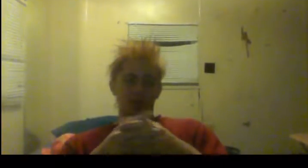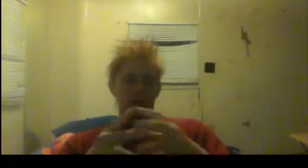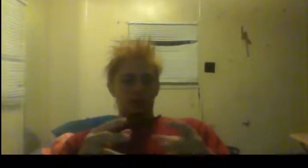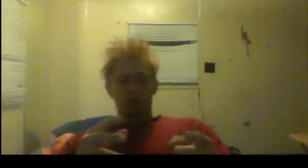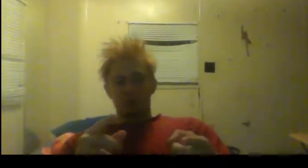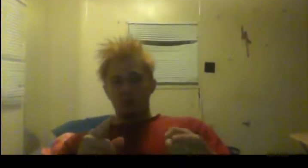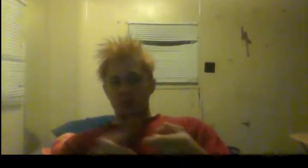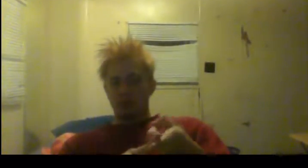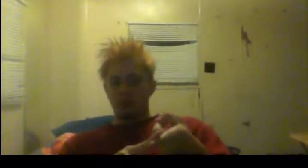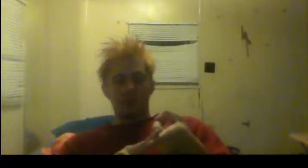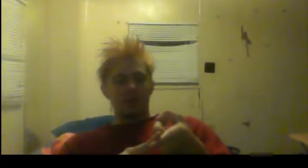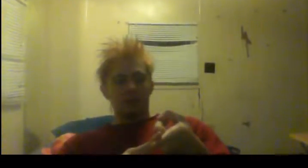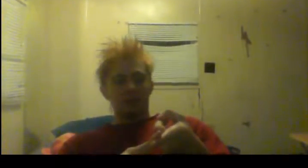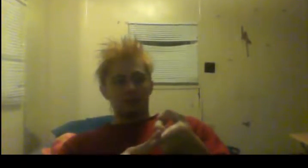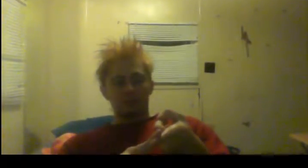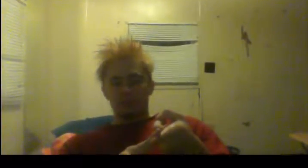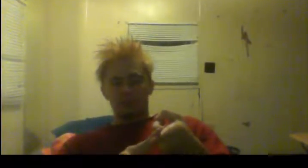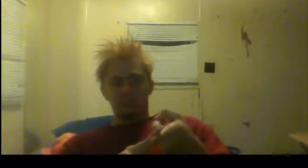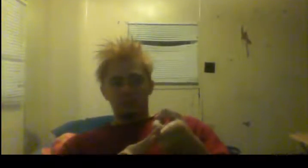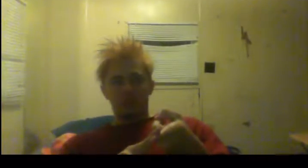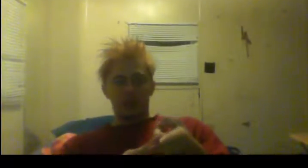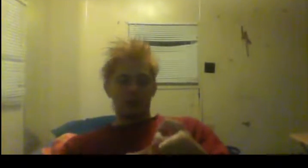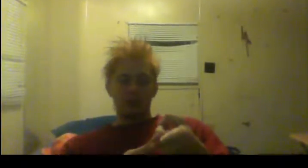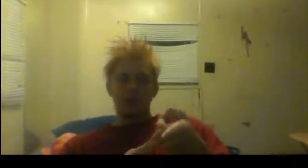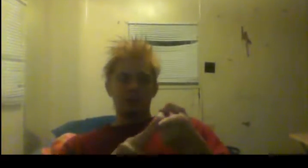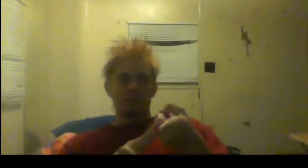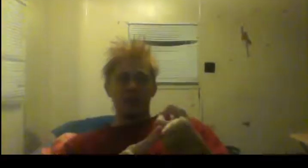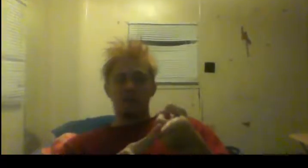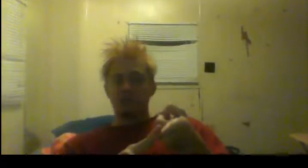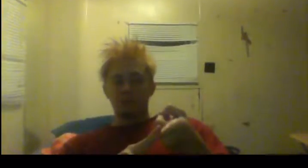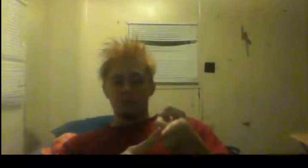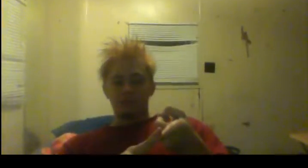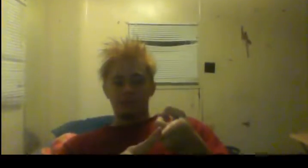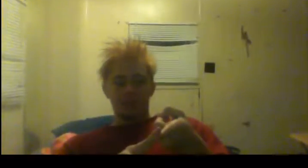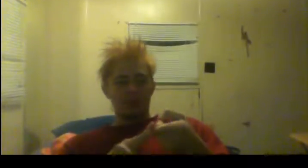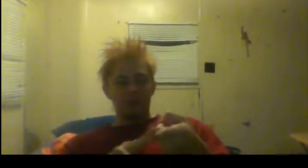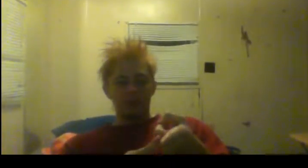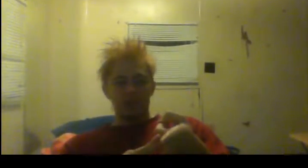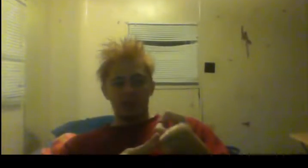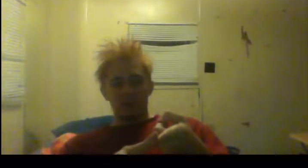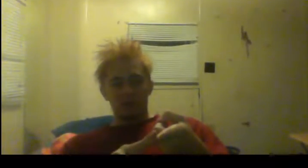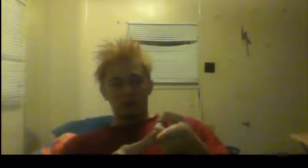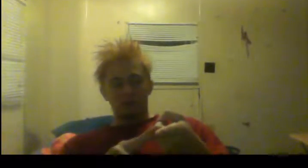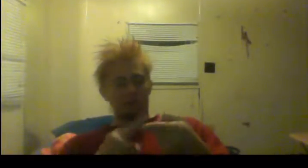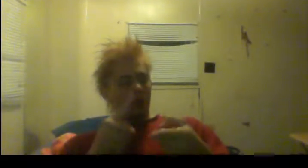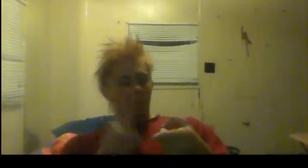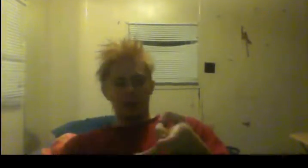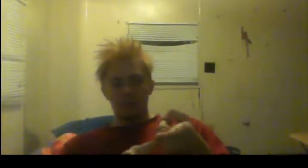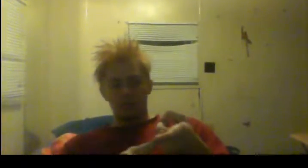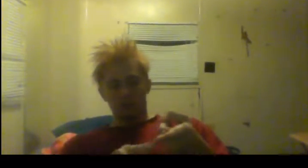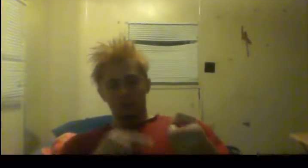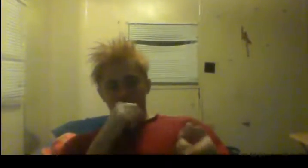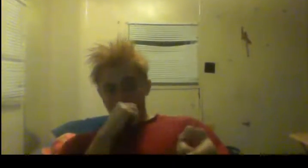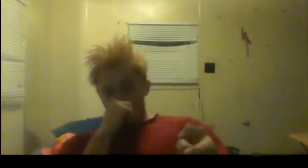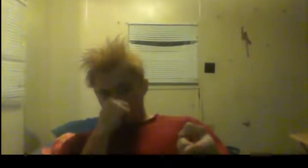There was one month where I, where I only ate tilapia every day. All my meals were tilapia.